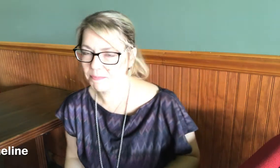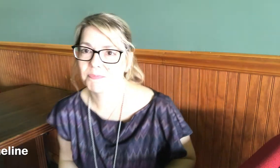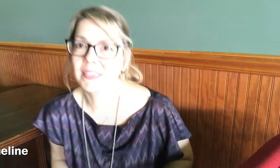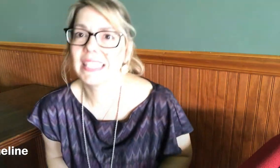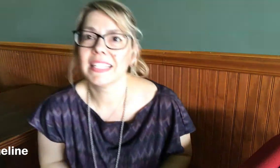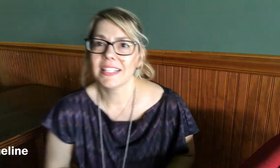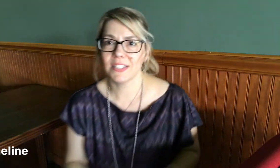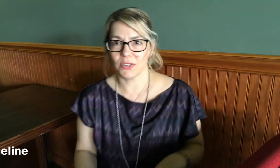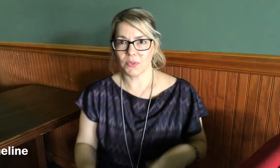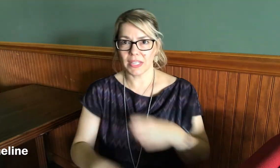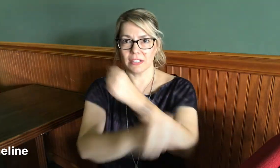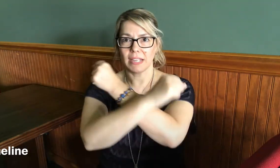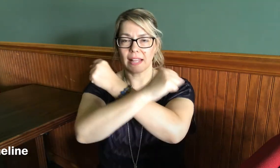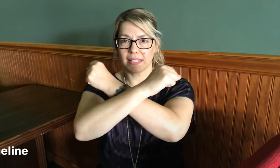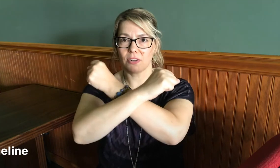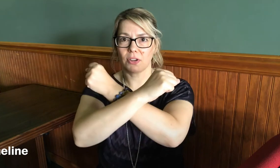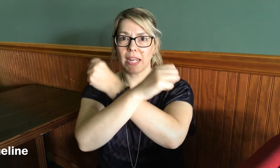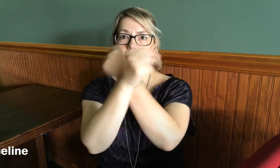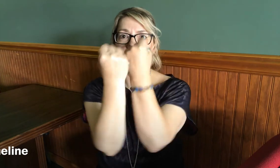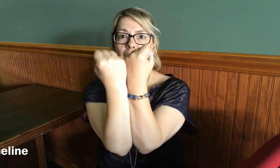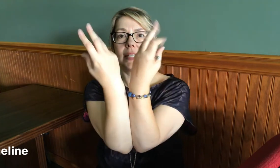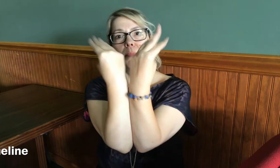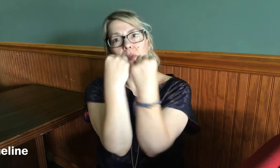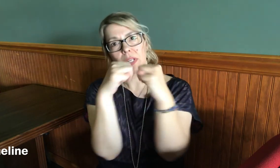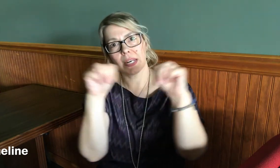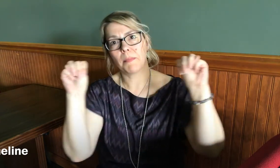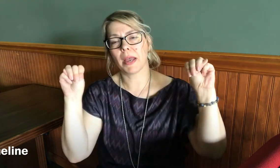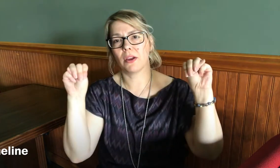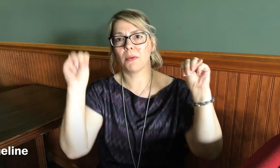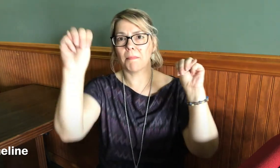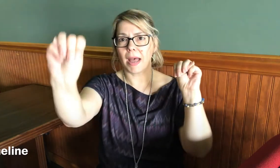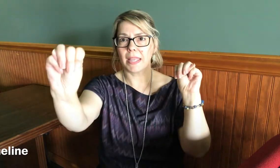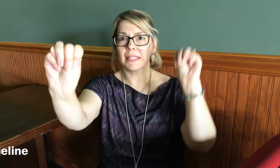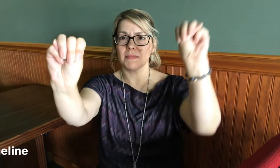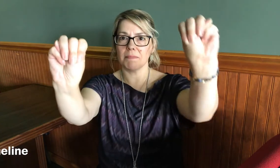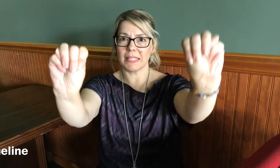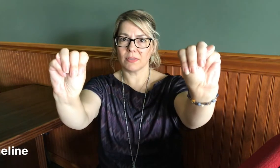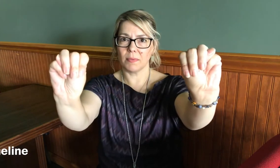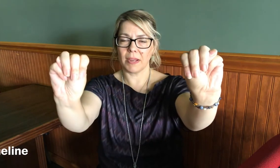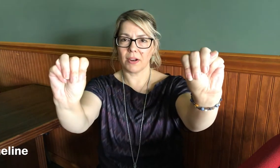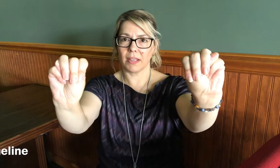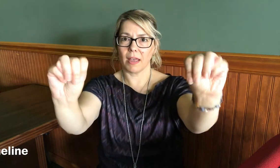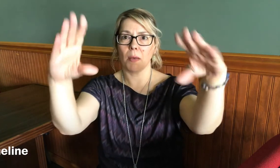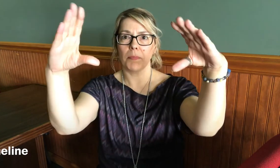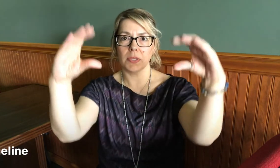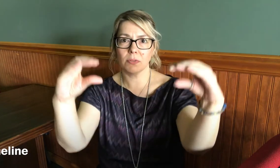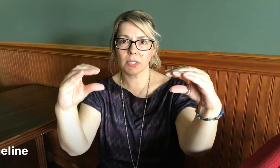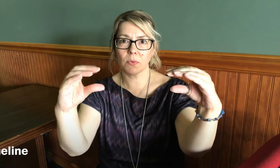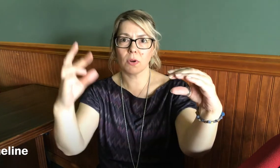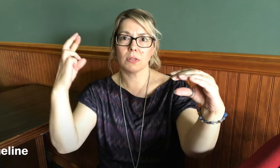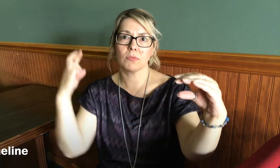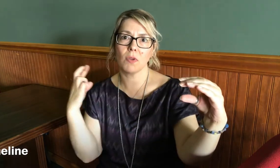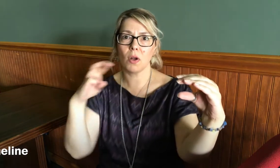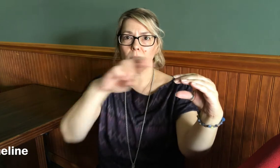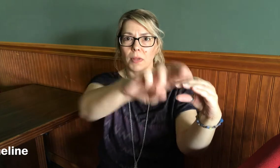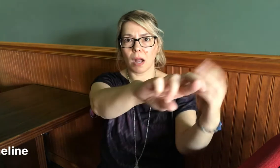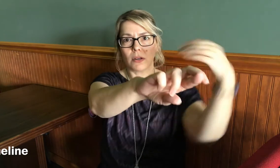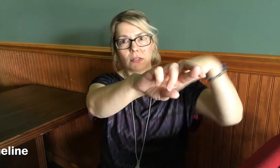so you're here Alexander the Great India's Marian Empire Mayans of Mesoamerica Punic Wars Rome conquers